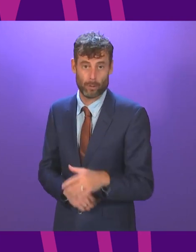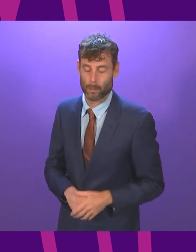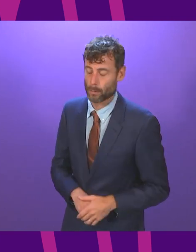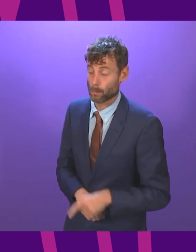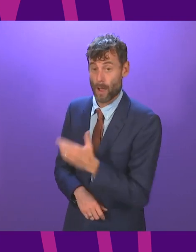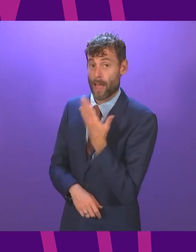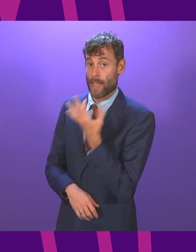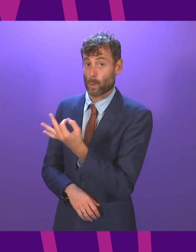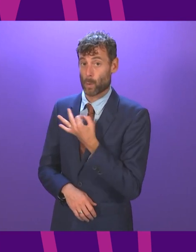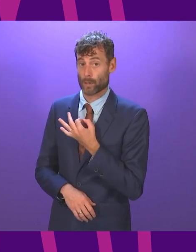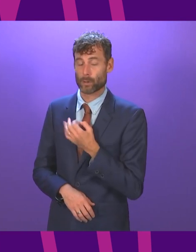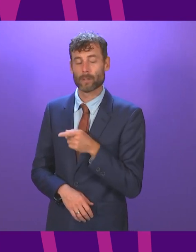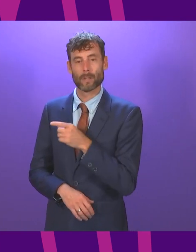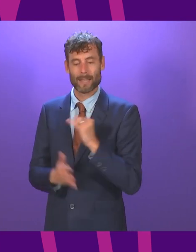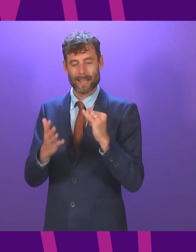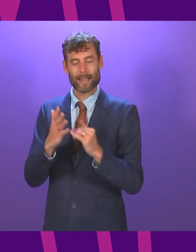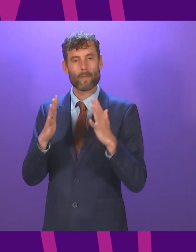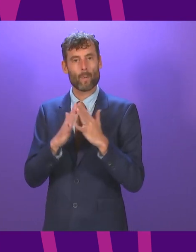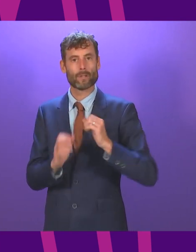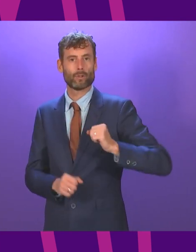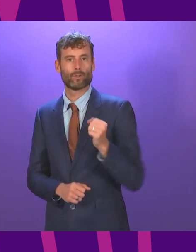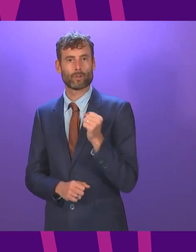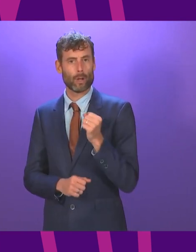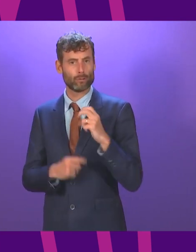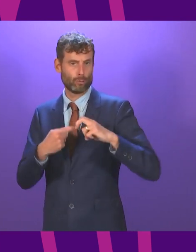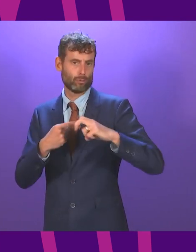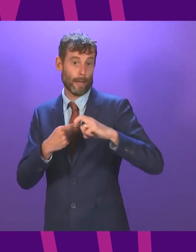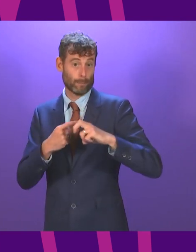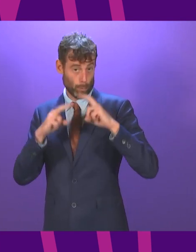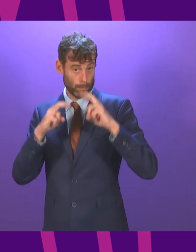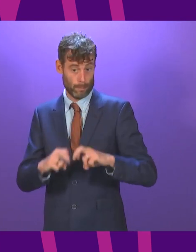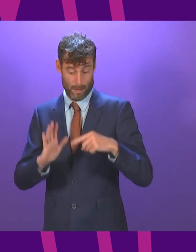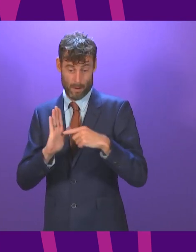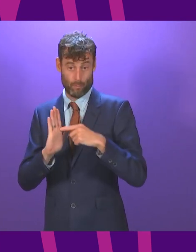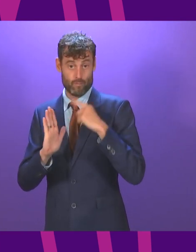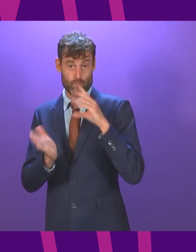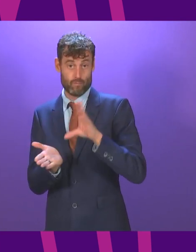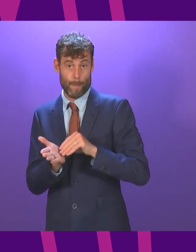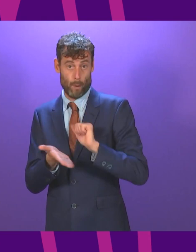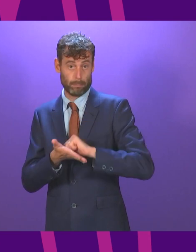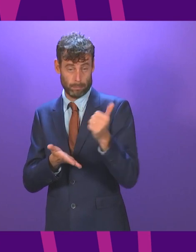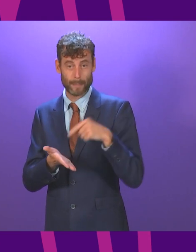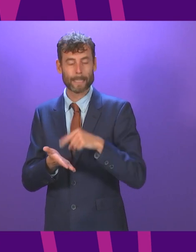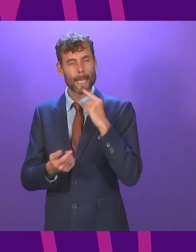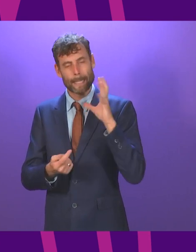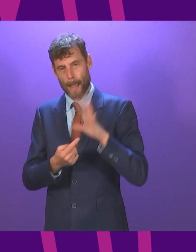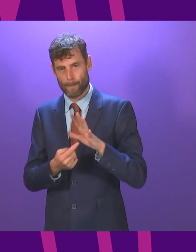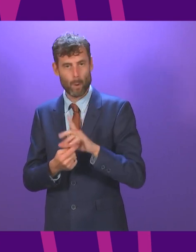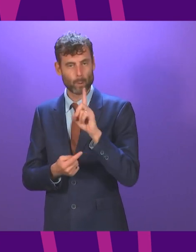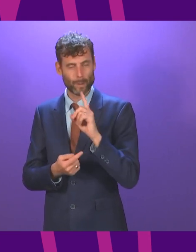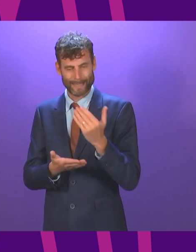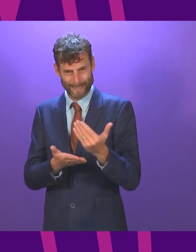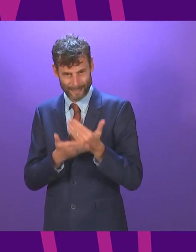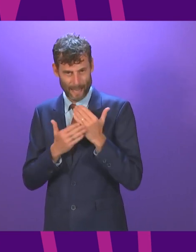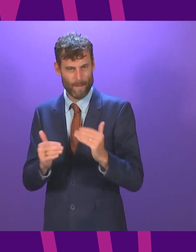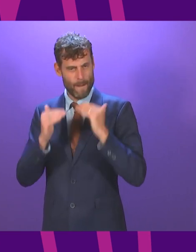question we have already published the South West Scotland transport study that emphasised the importance of a connected safe resilient and high quality strategic